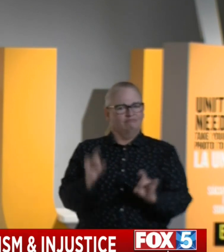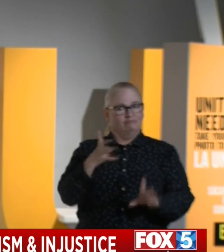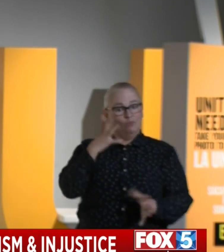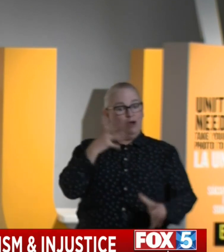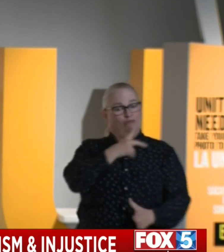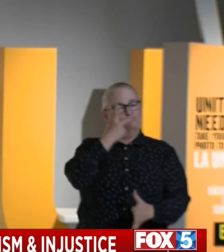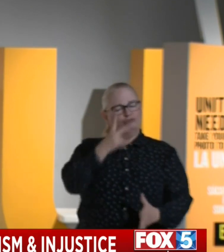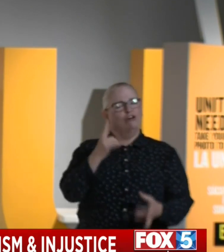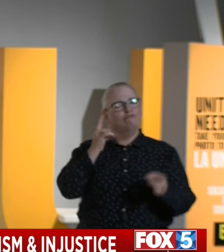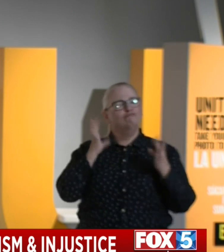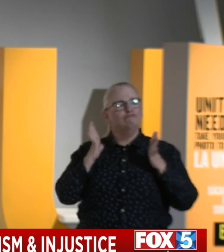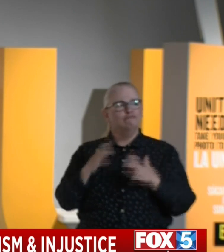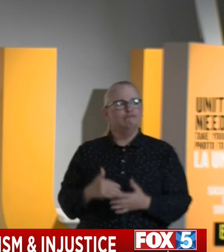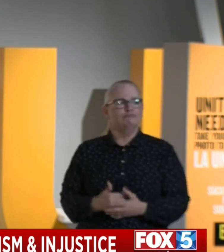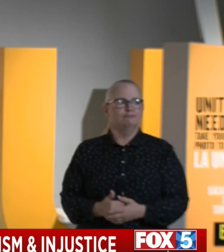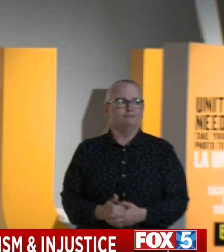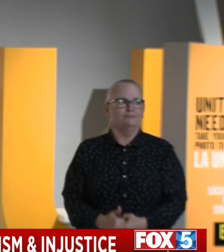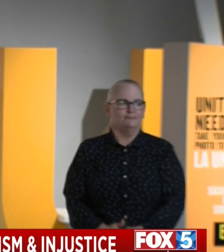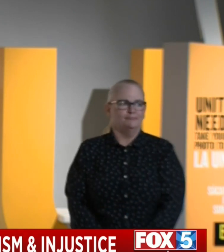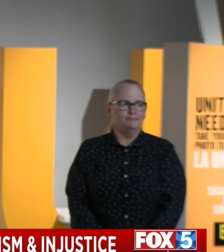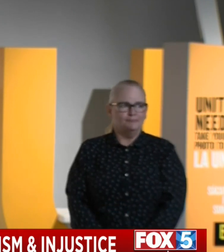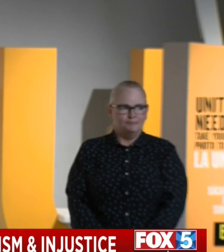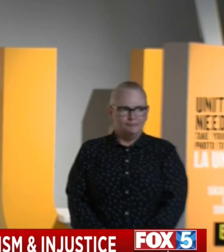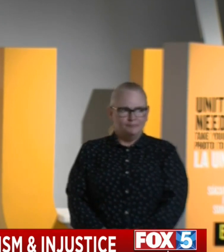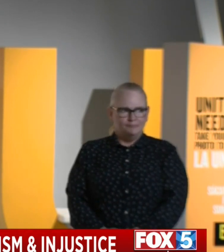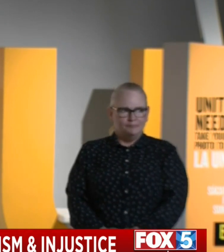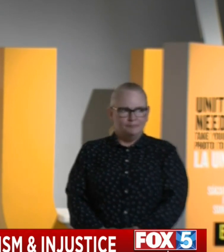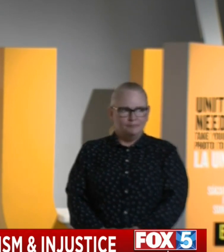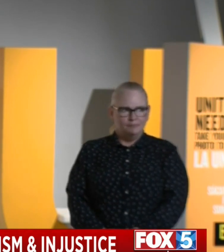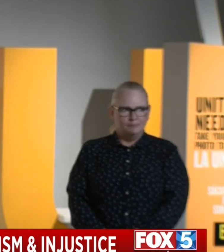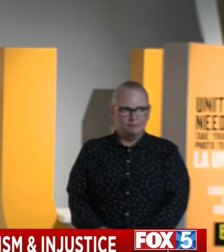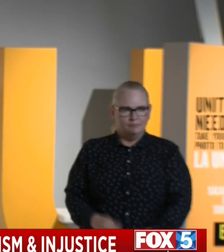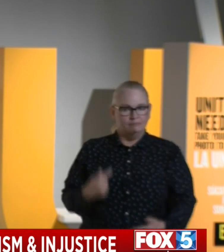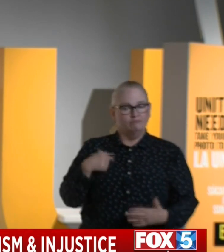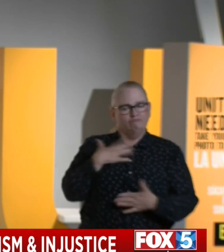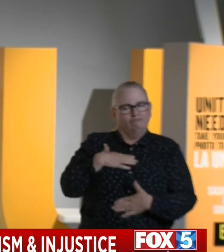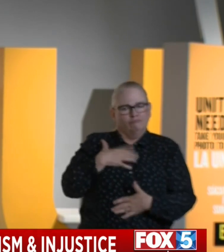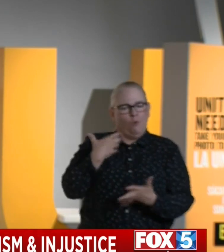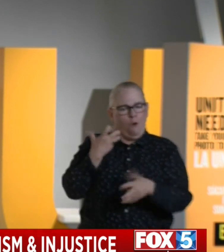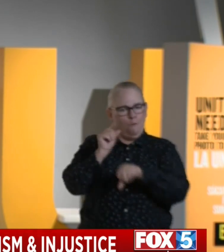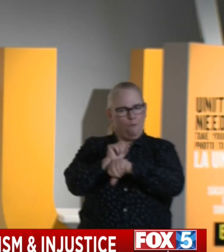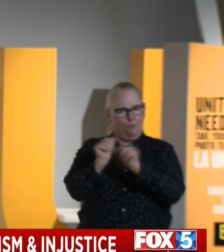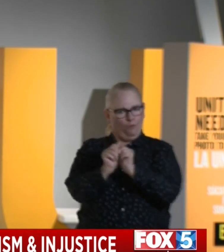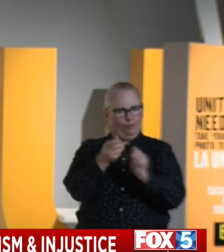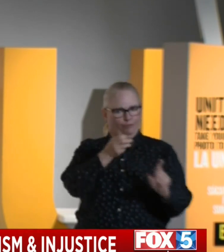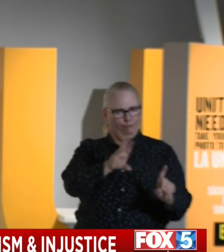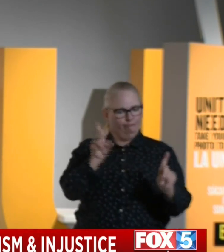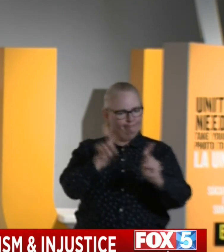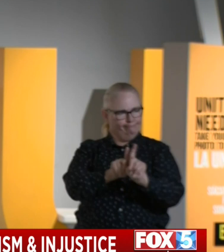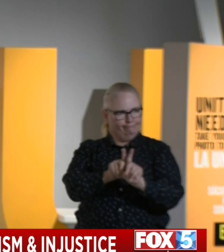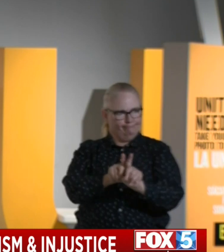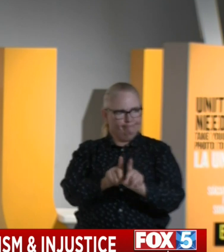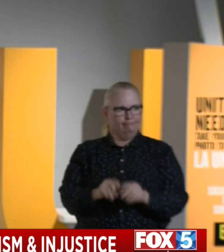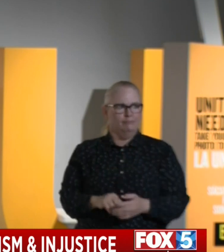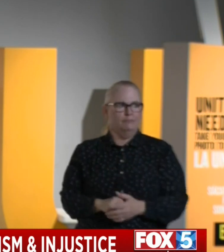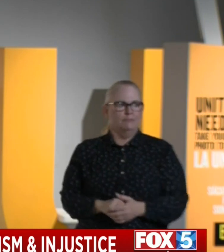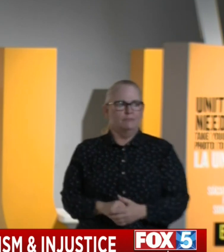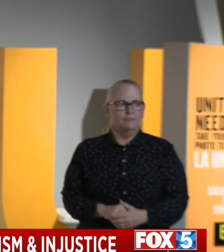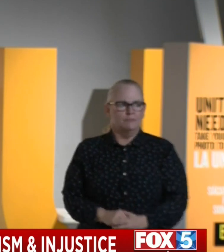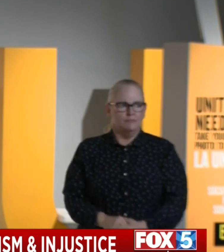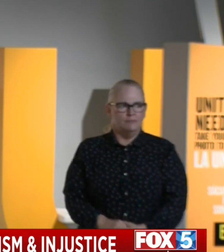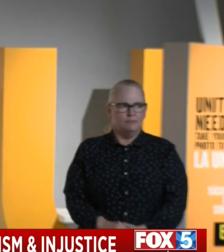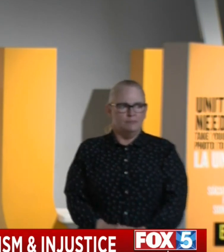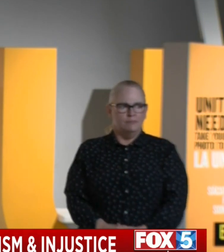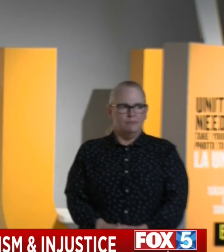working not only side by side with her but with Stavante Clark, a well-known activist